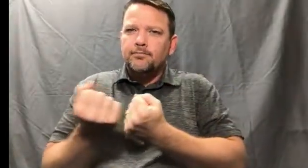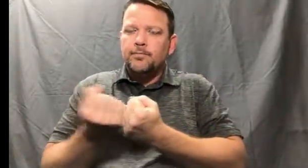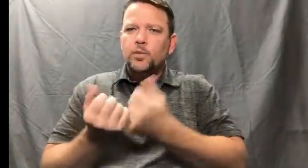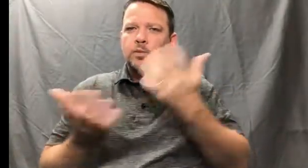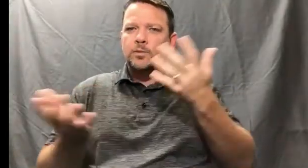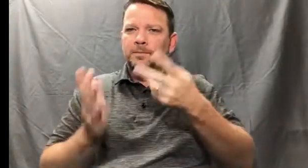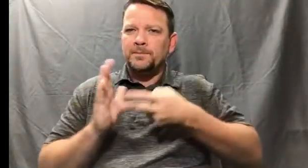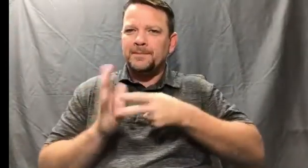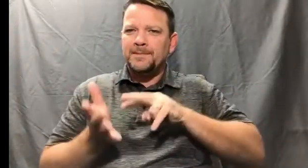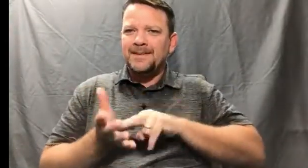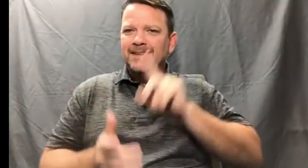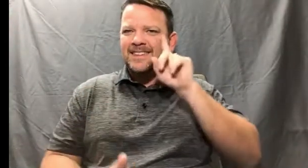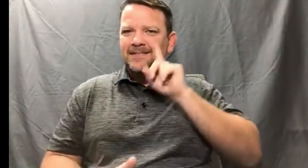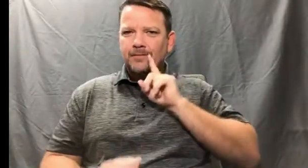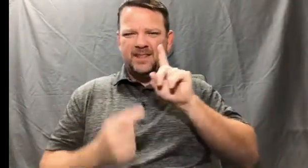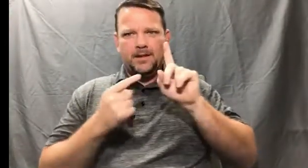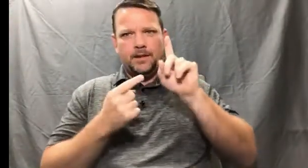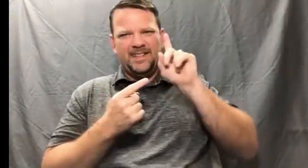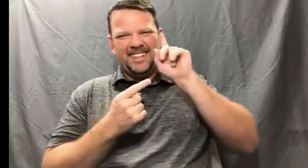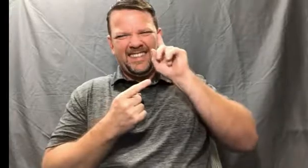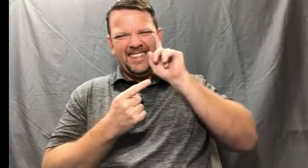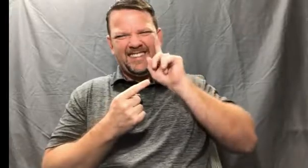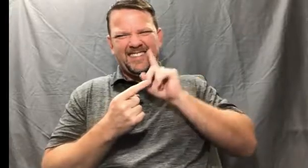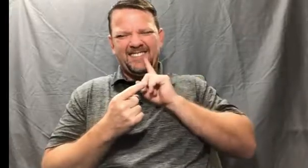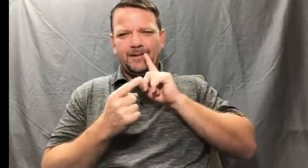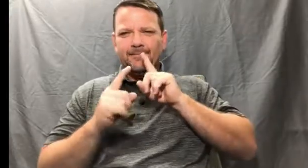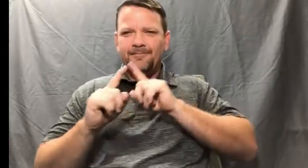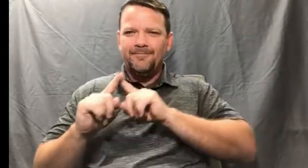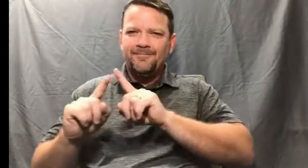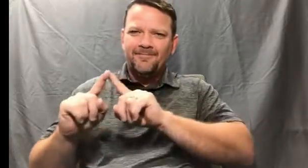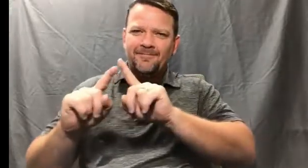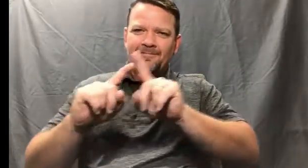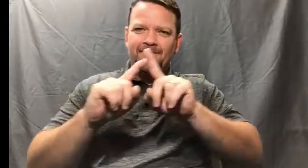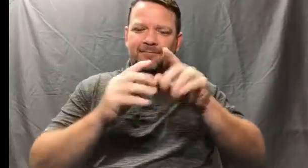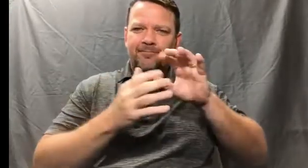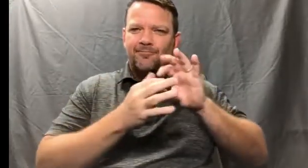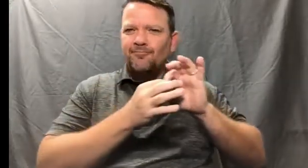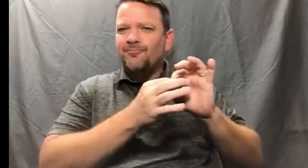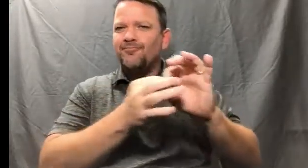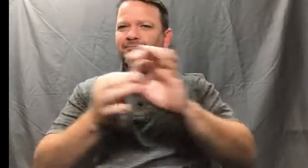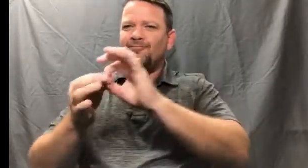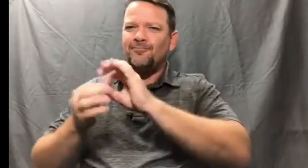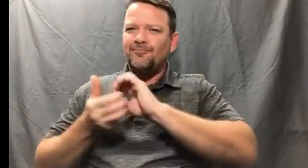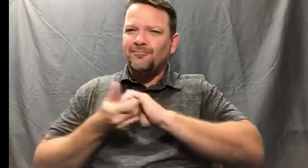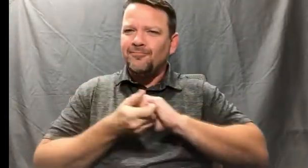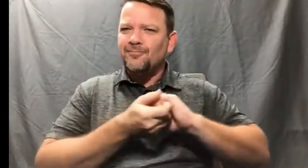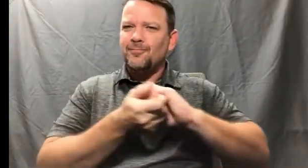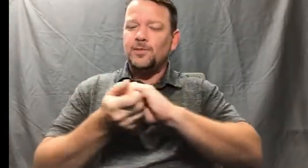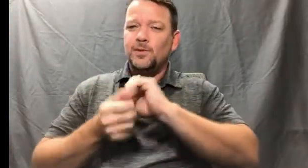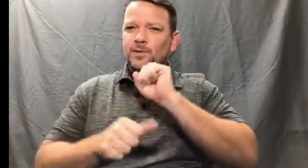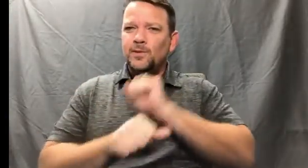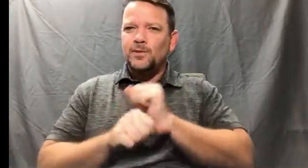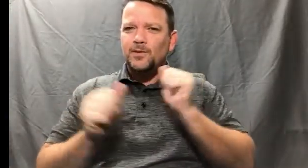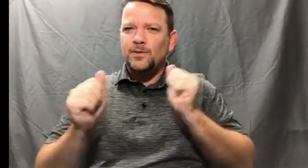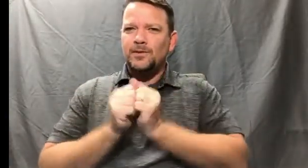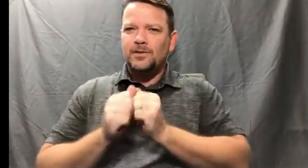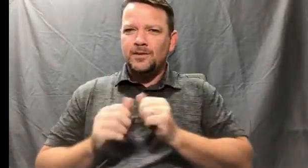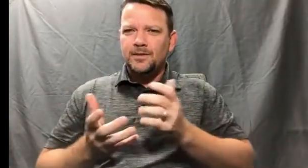So that's support. Meaning, deaf support each